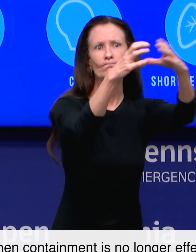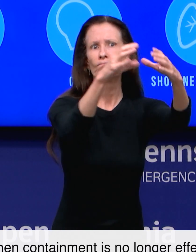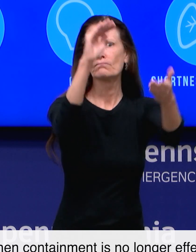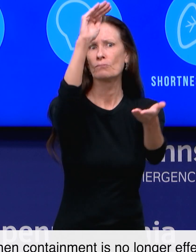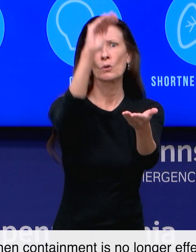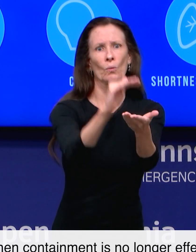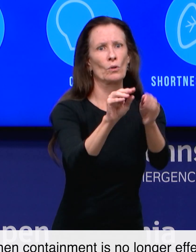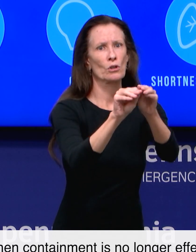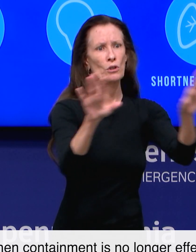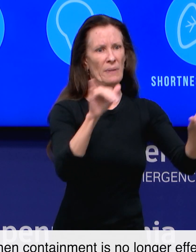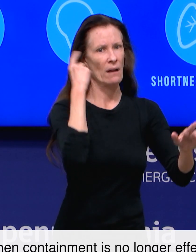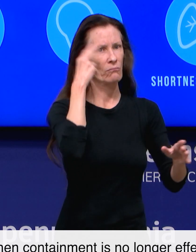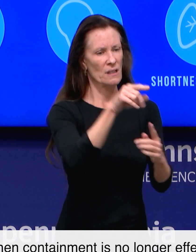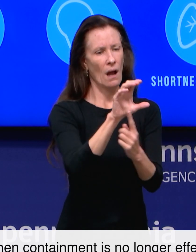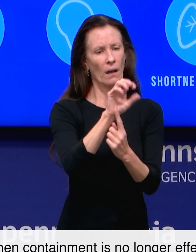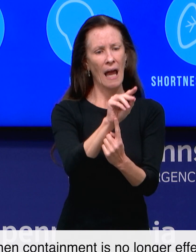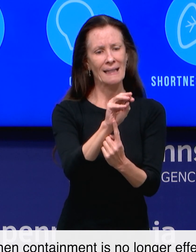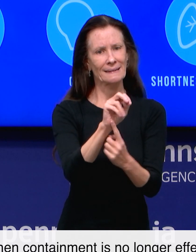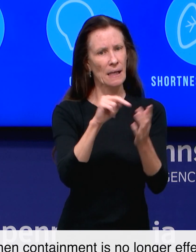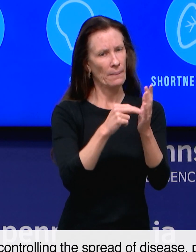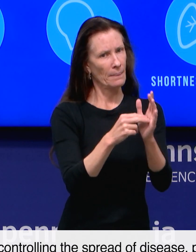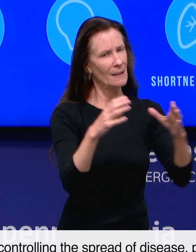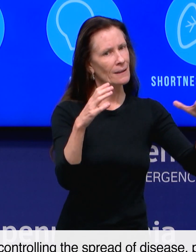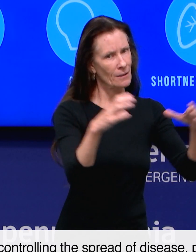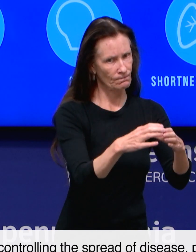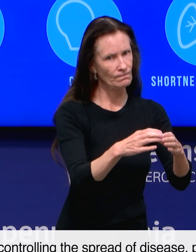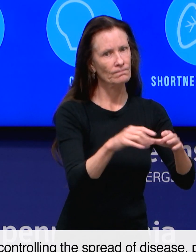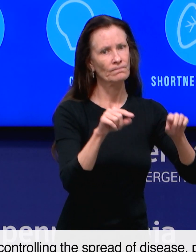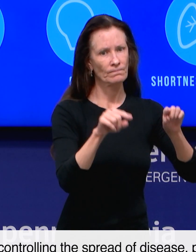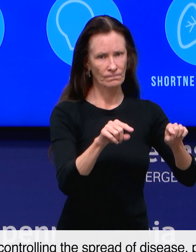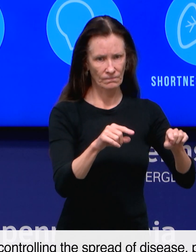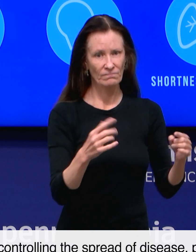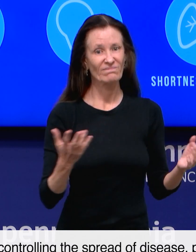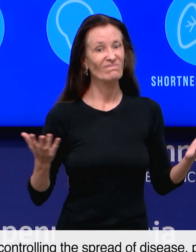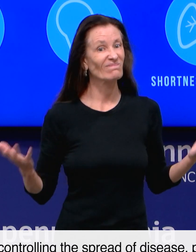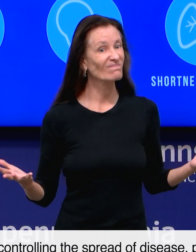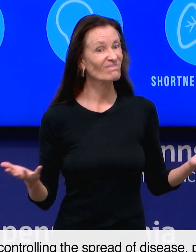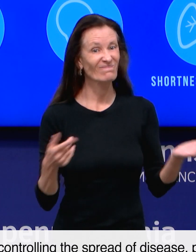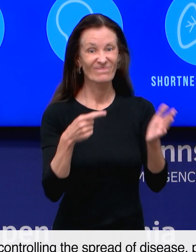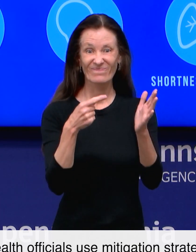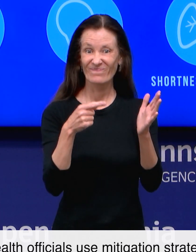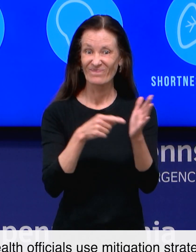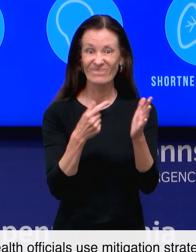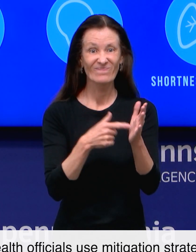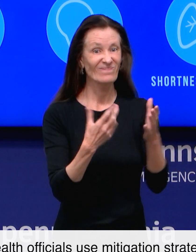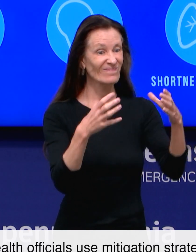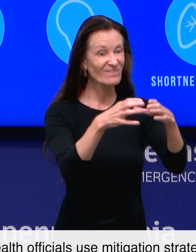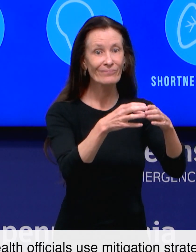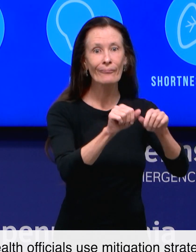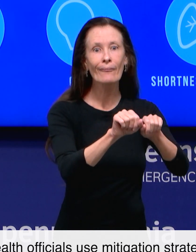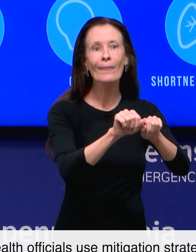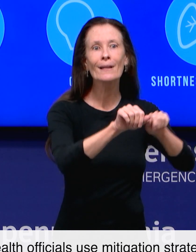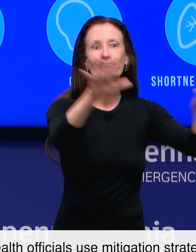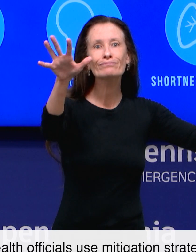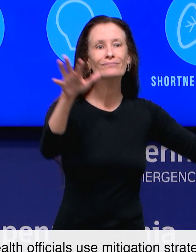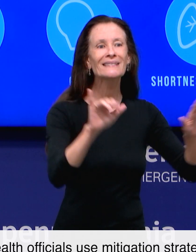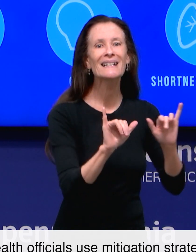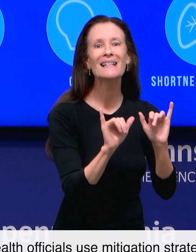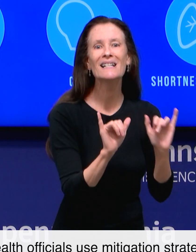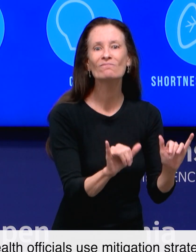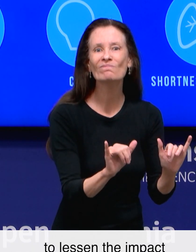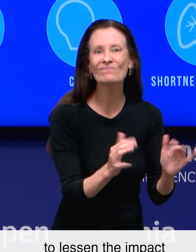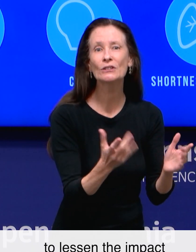When containment is no longer effective at controlling the spread of disease, public health officials use mitigation